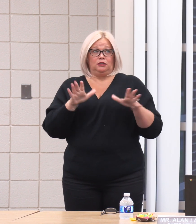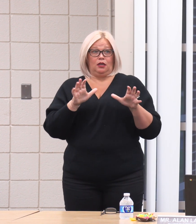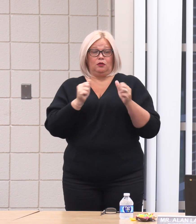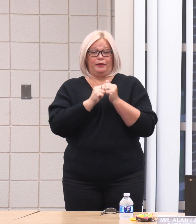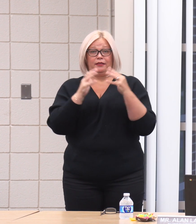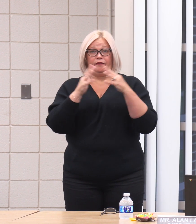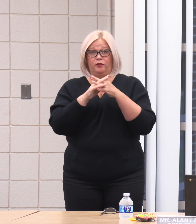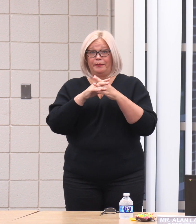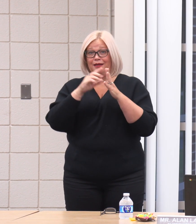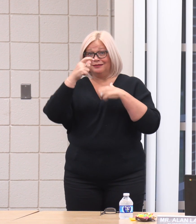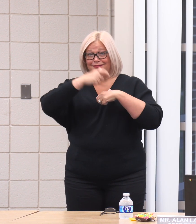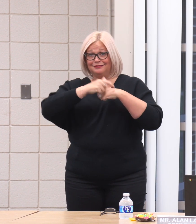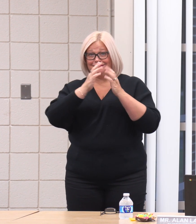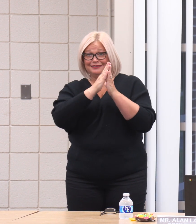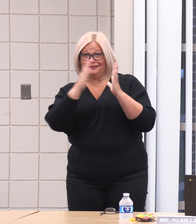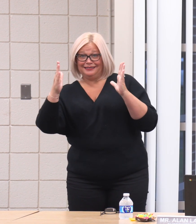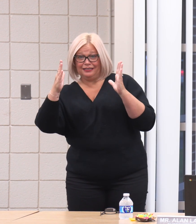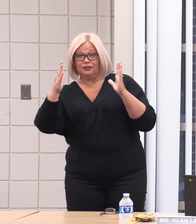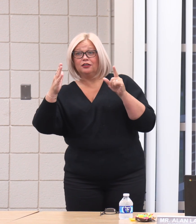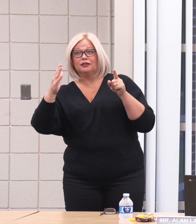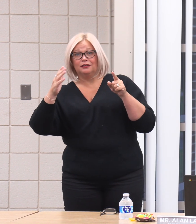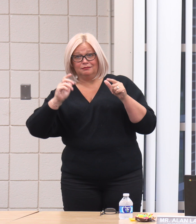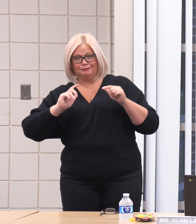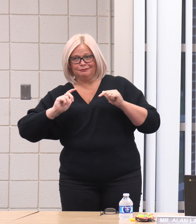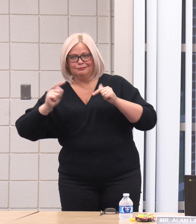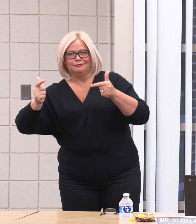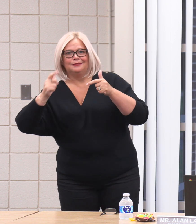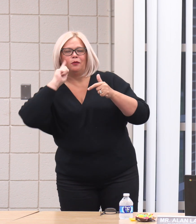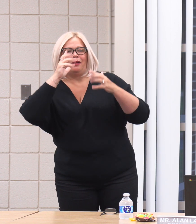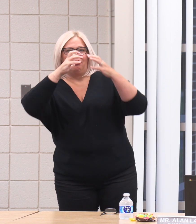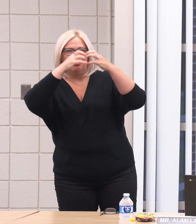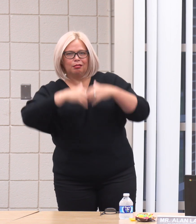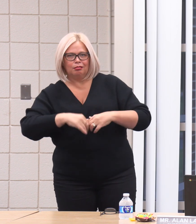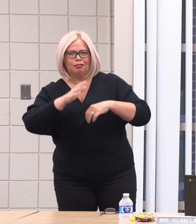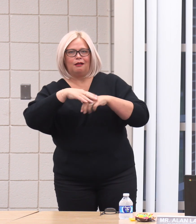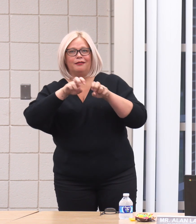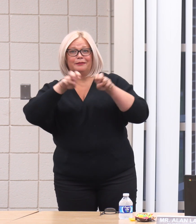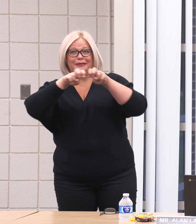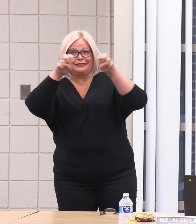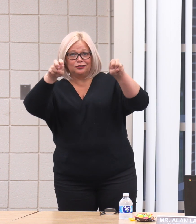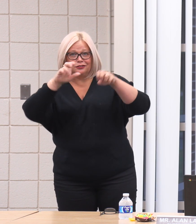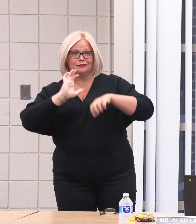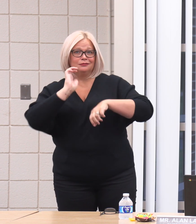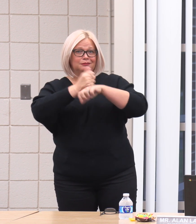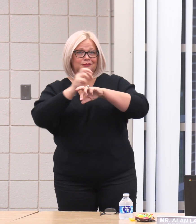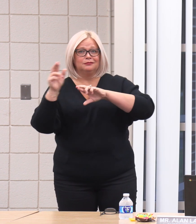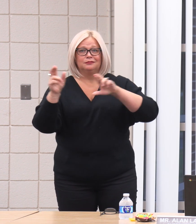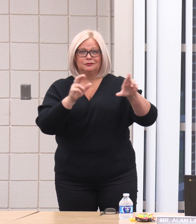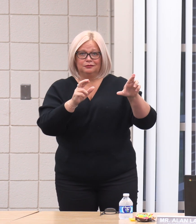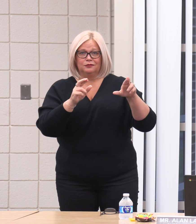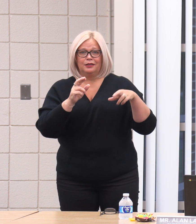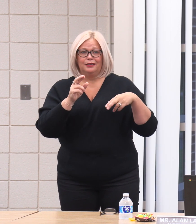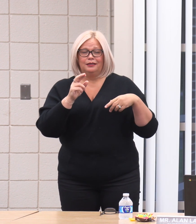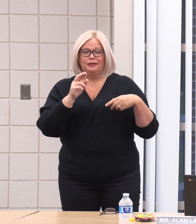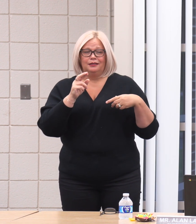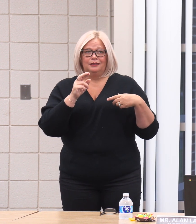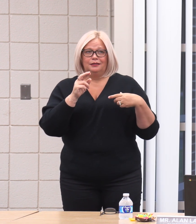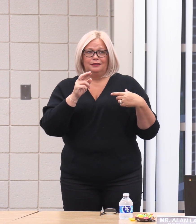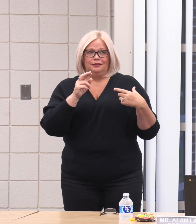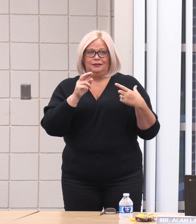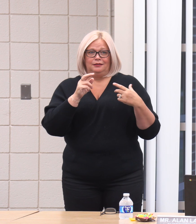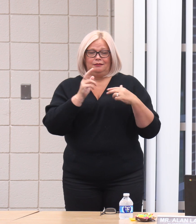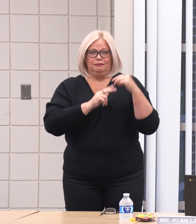for football, they are slated to start tearing down and getting ready and prepped for, you know,